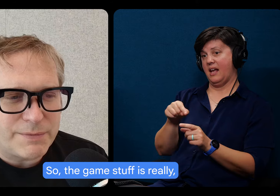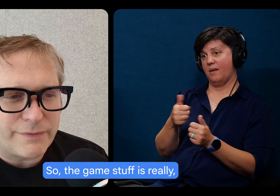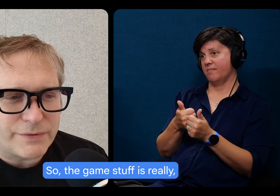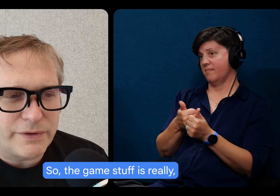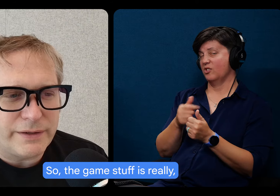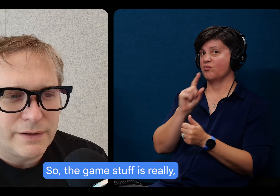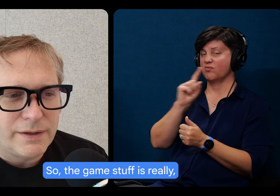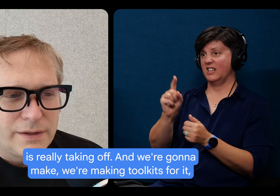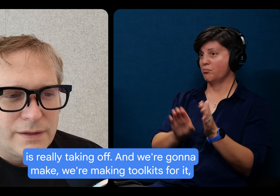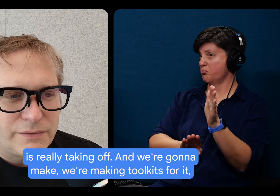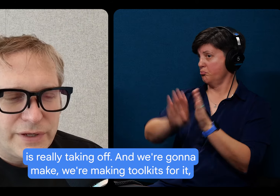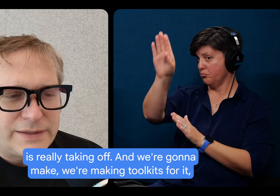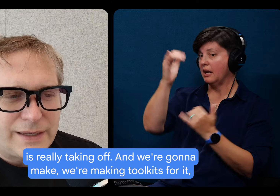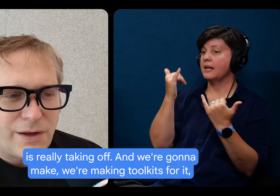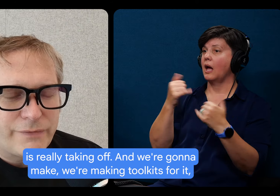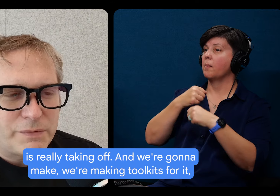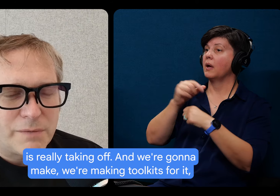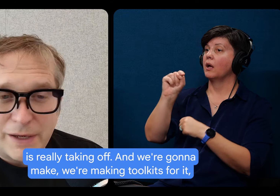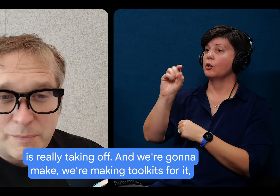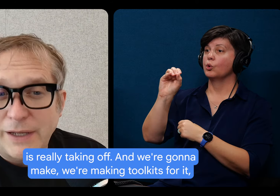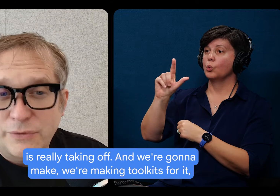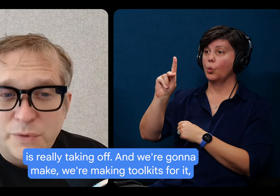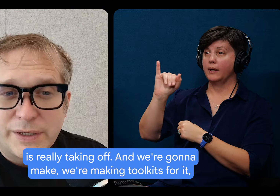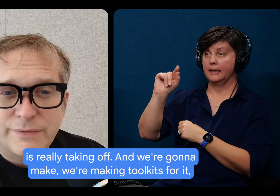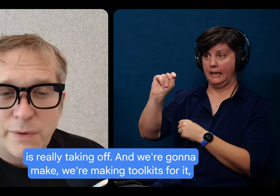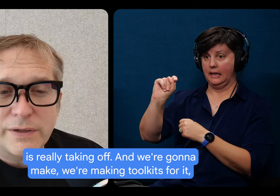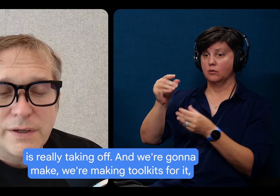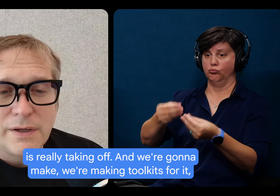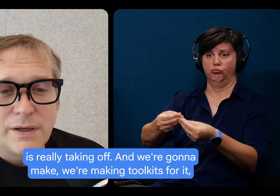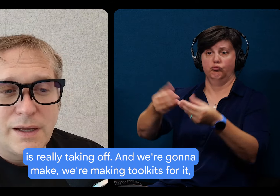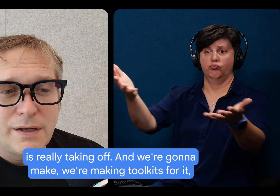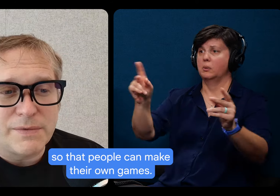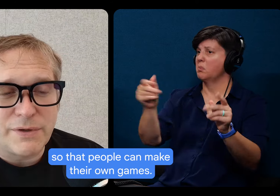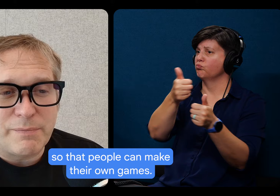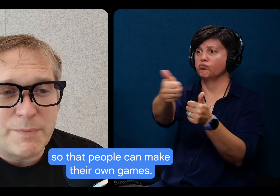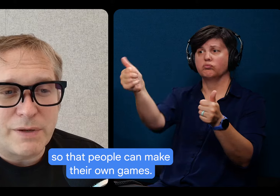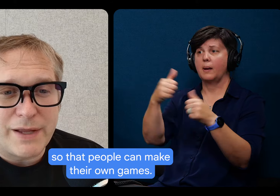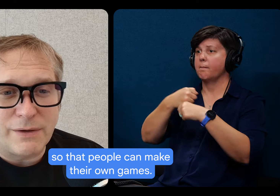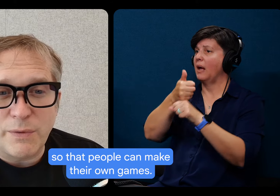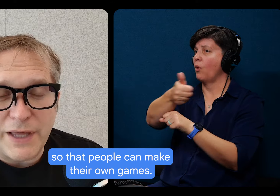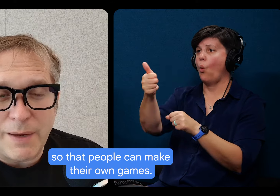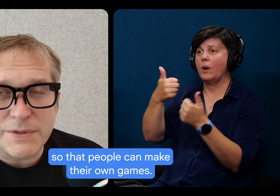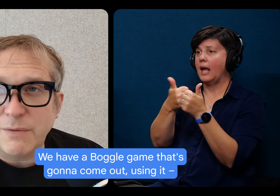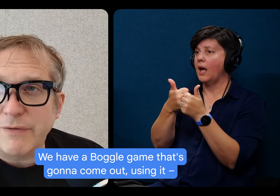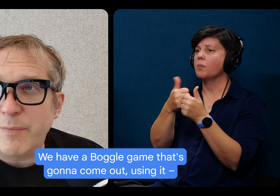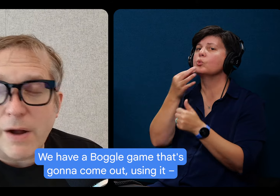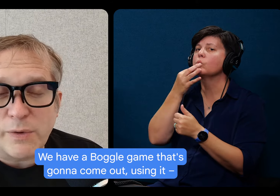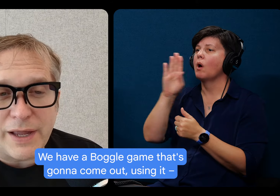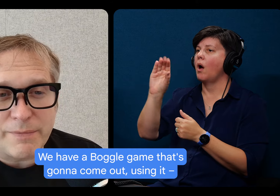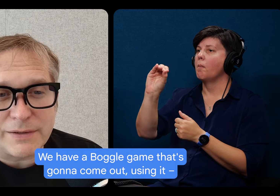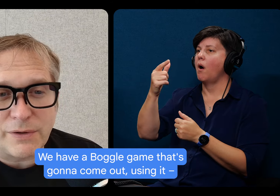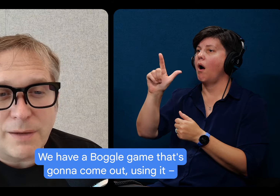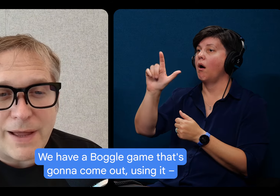the game stuff is really, is really taken off and we're going to make, we're making toolkits for it, um, so that people can make their own games. Uh, we have a